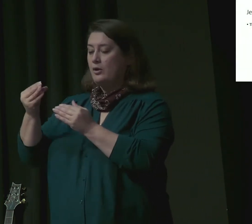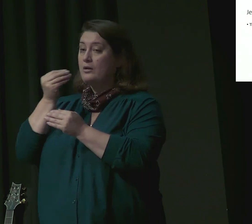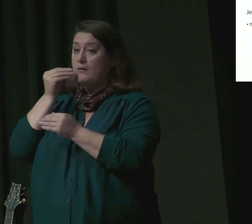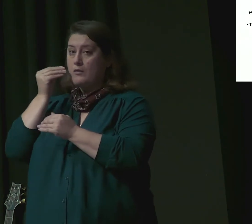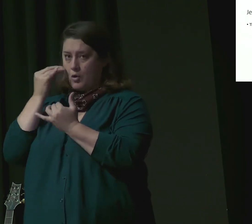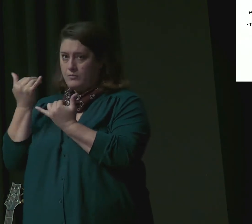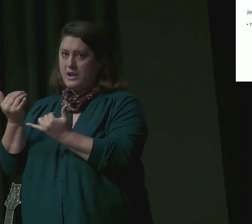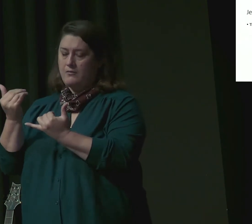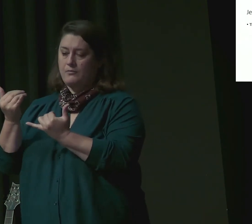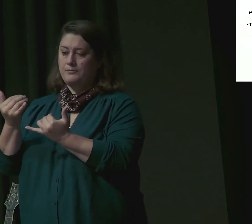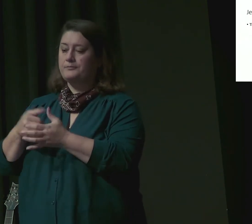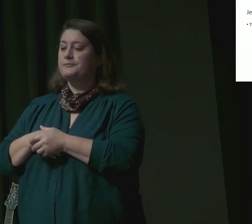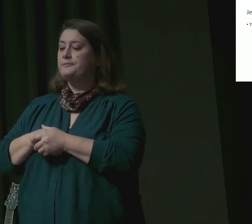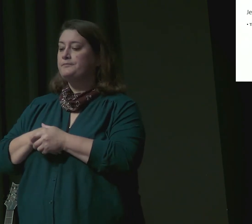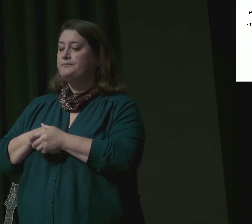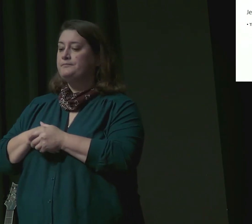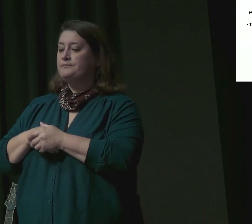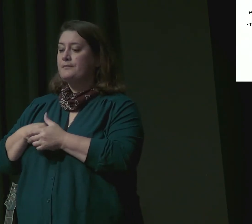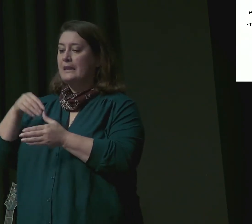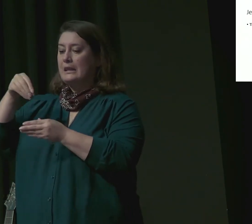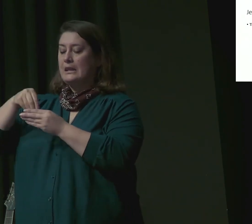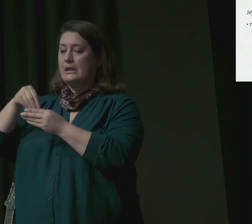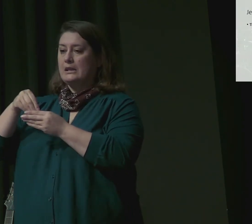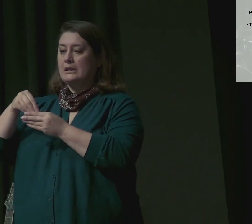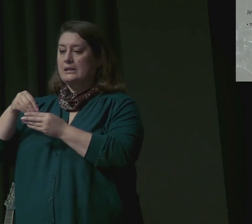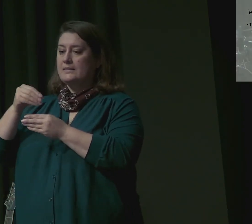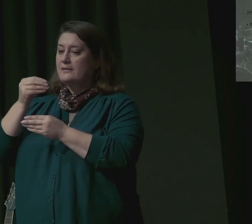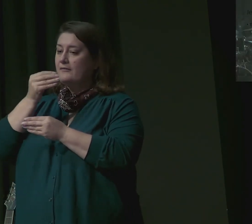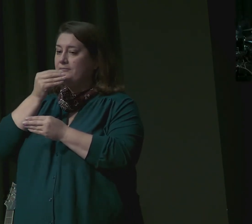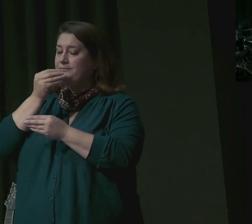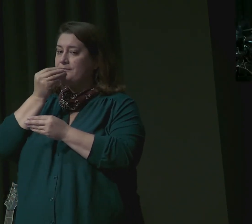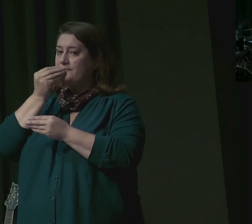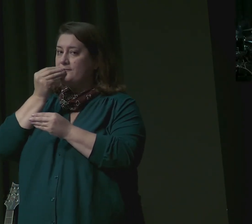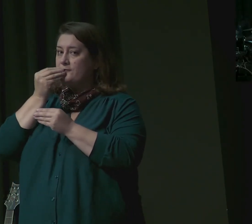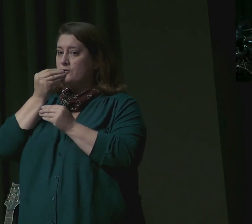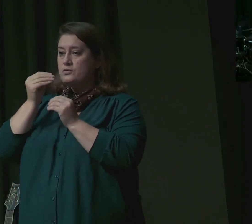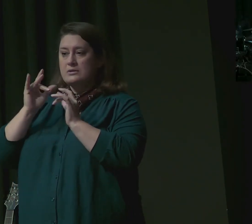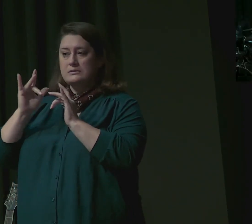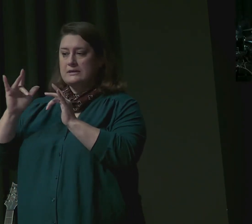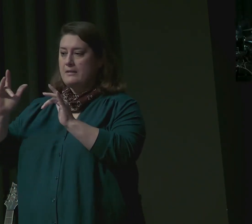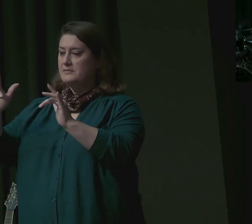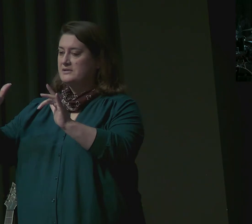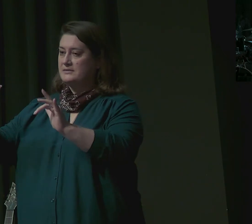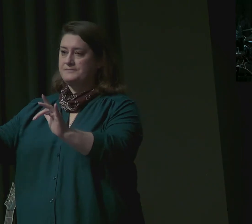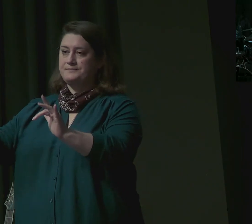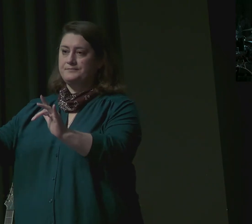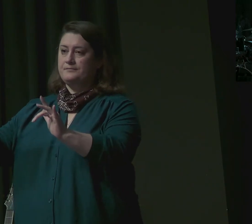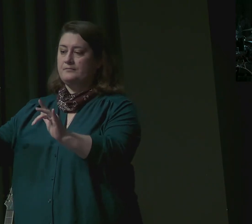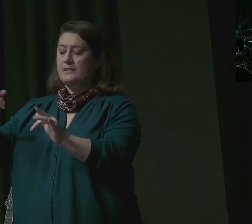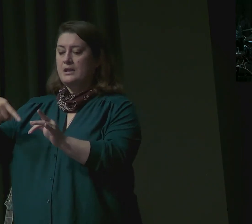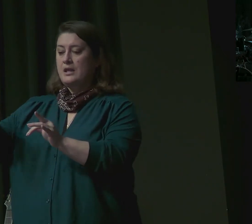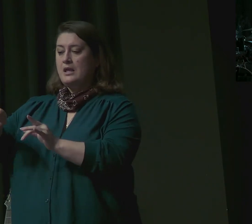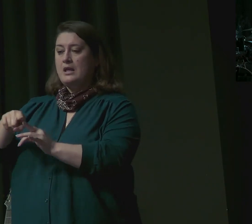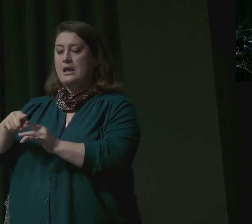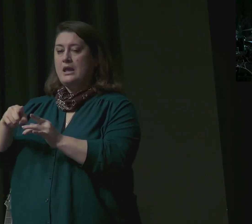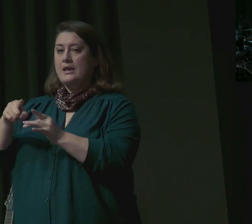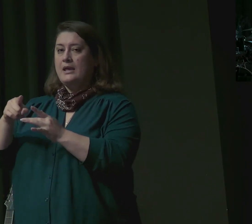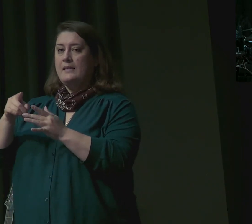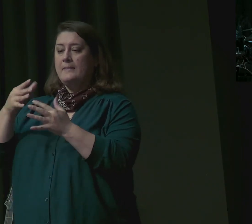wrote, Now the famine was severe in the land, and when they had eaten the grain that they had brought from Egypt, their father said to